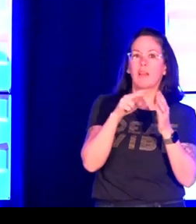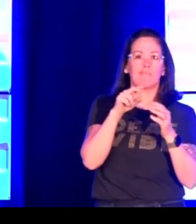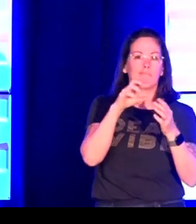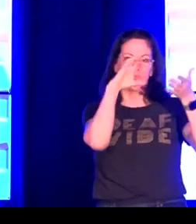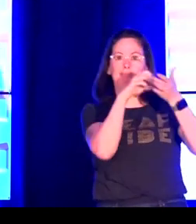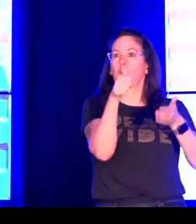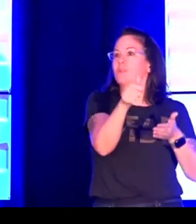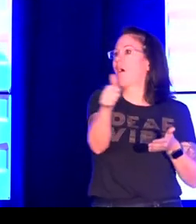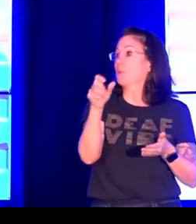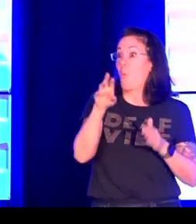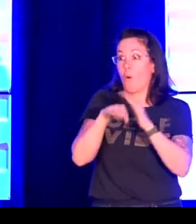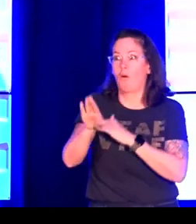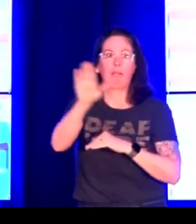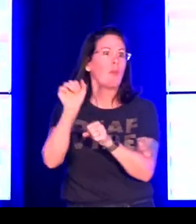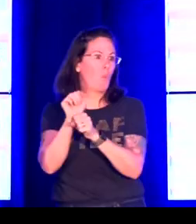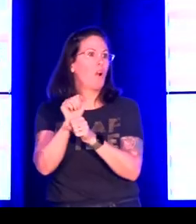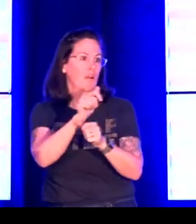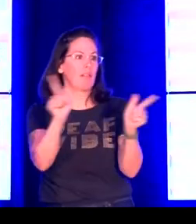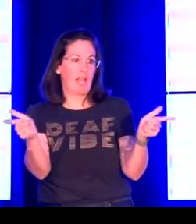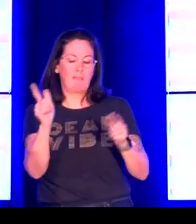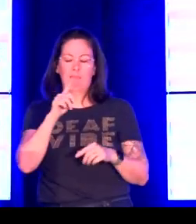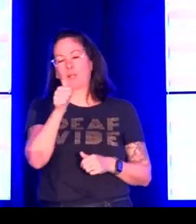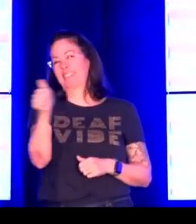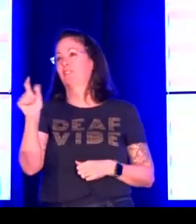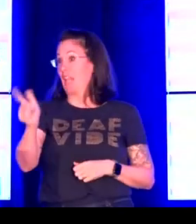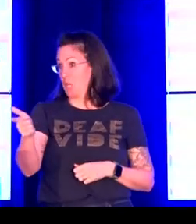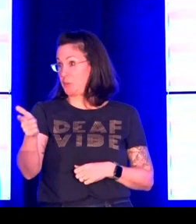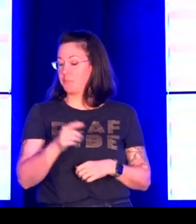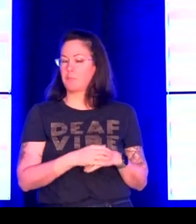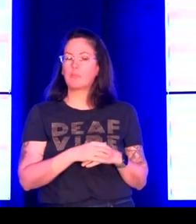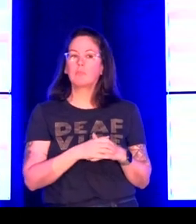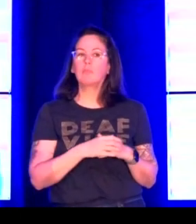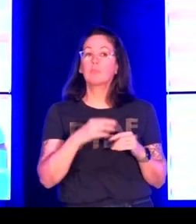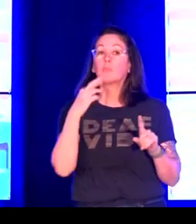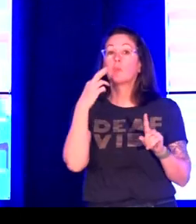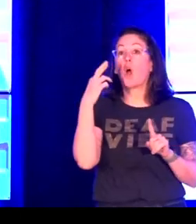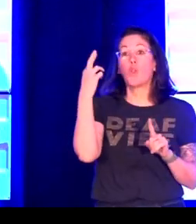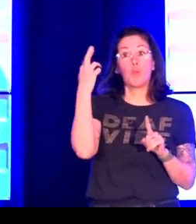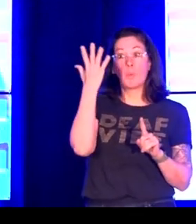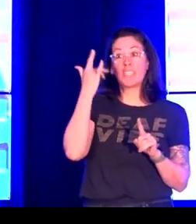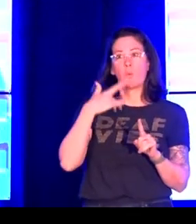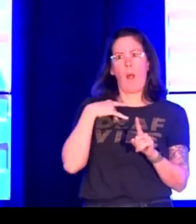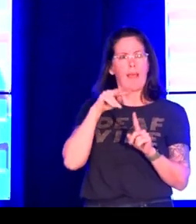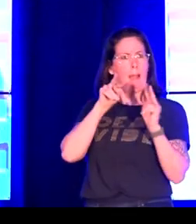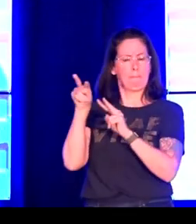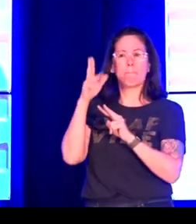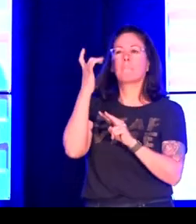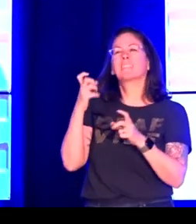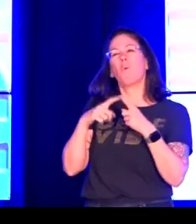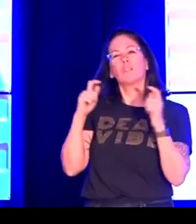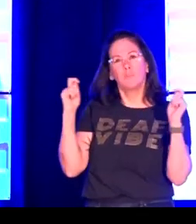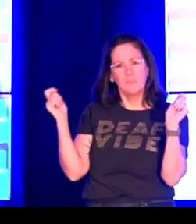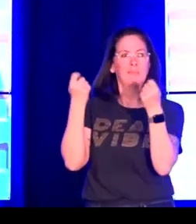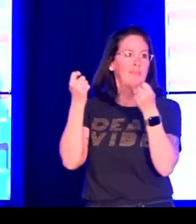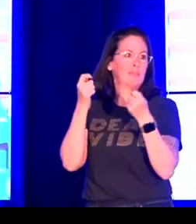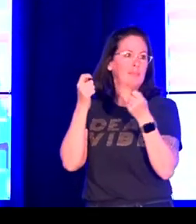from the quotes. But again, you all have access to the slides and you can look at the full quotes later, even as